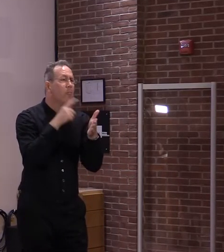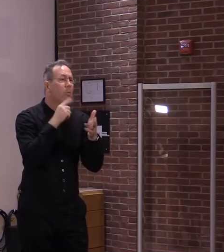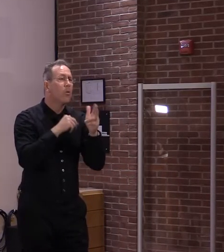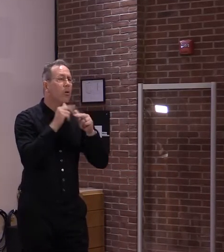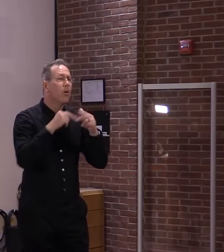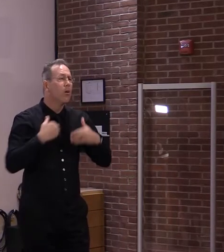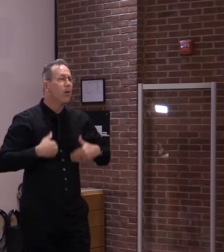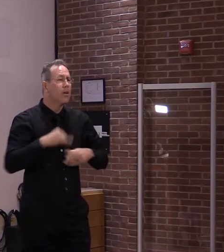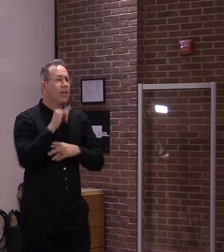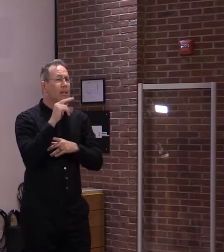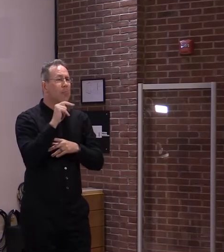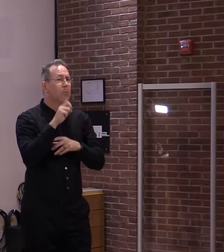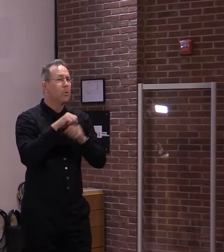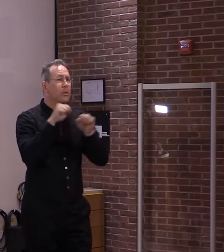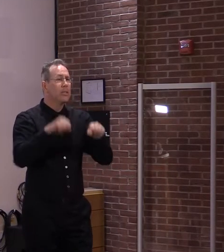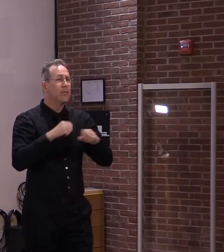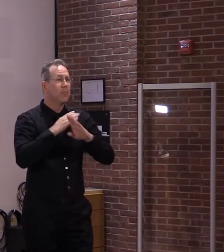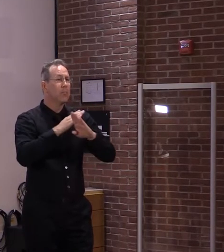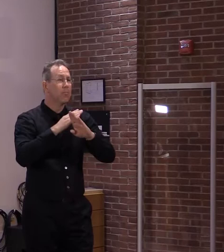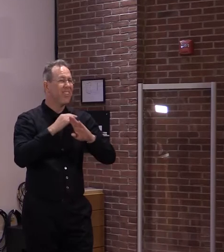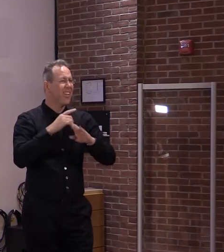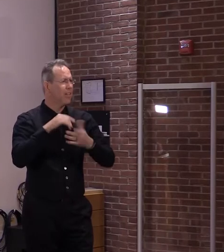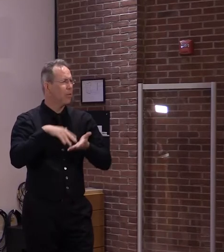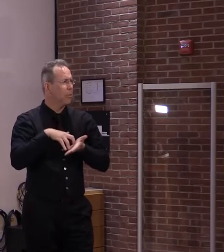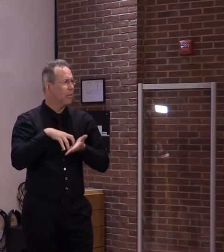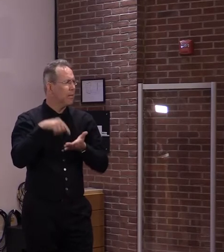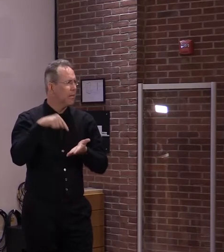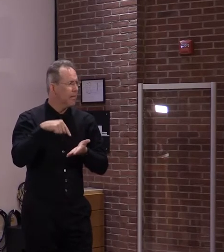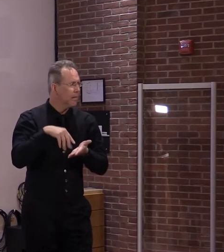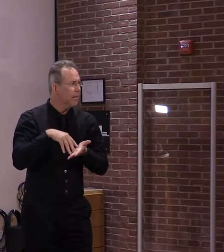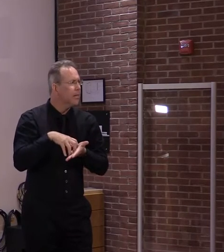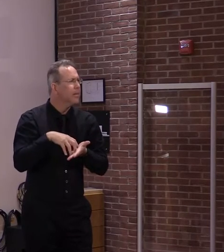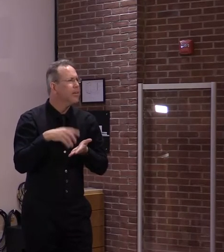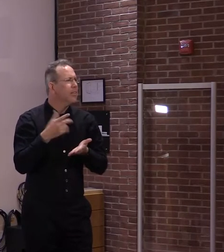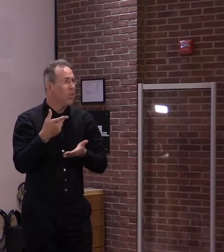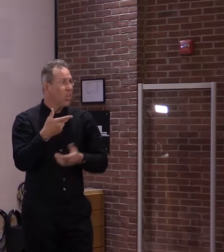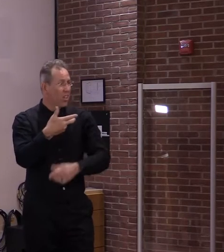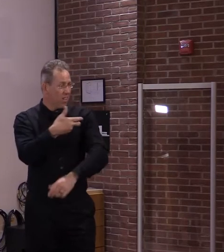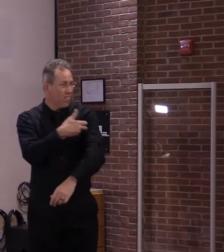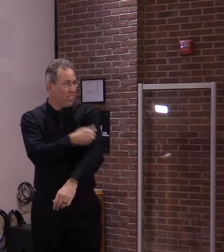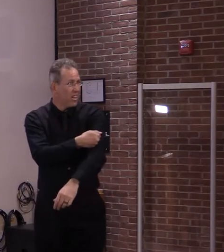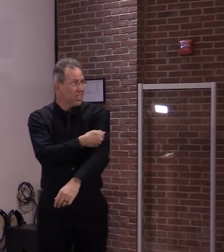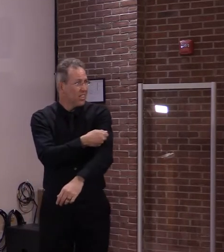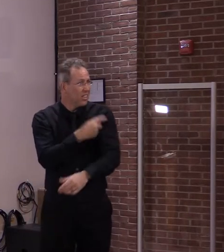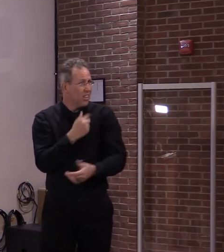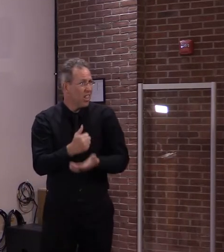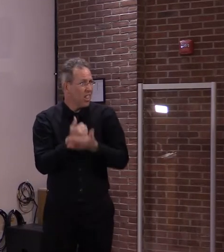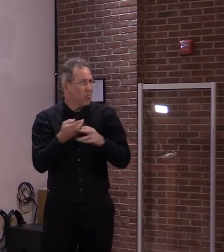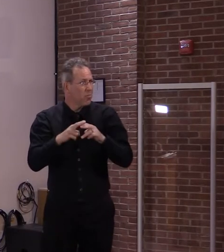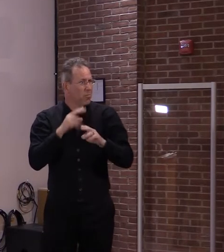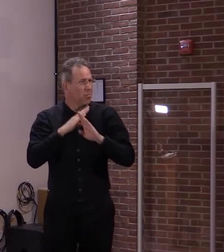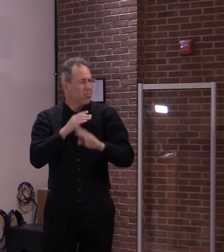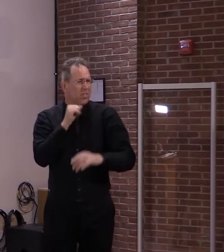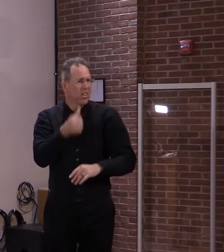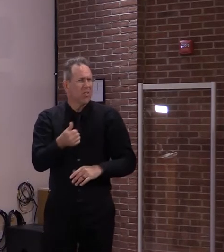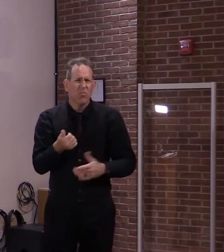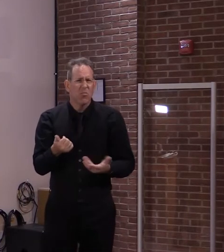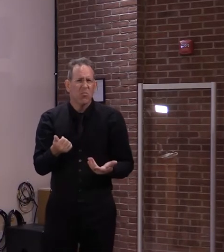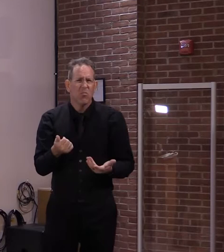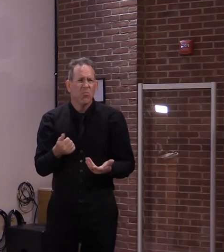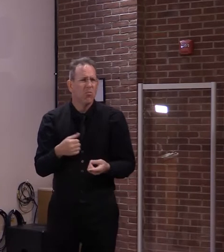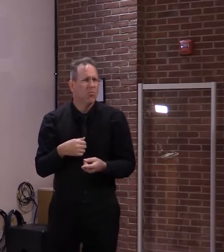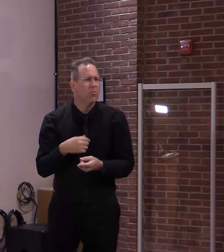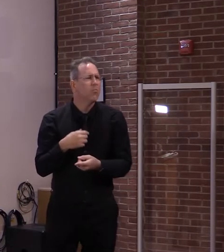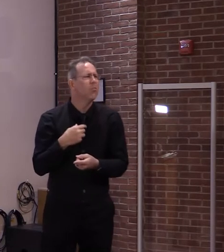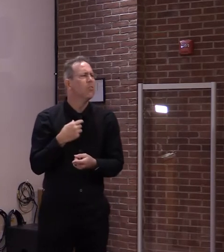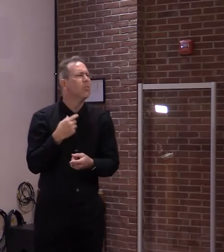vaccine as we would like them to be. So what's the guidance for Vermonters about that, both for those who are immunocompromised themselves, but also for those who have friends or